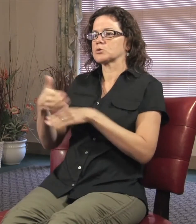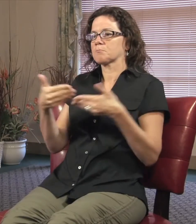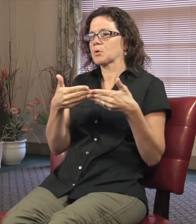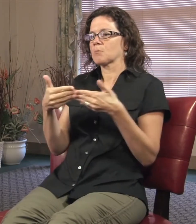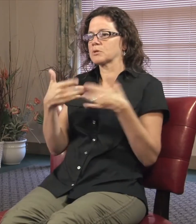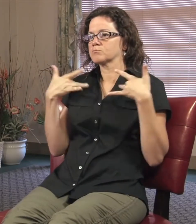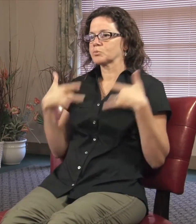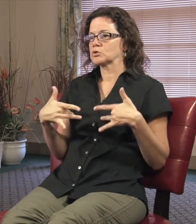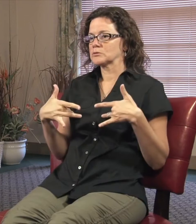depression.